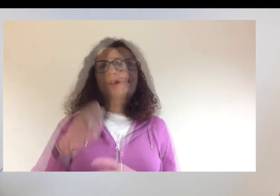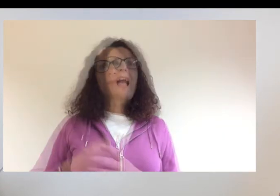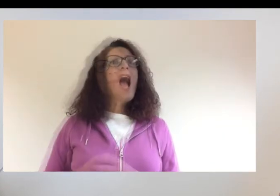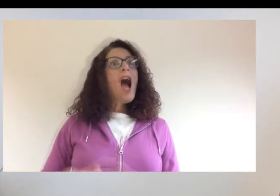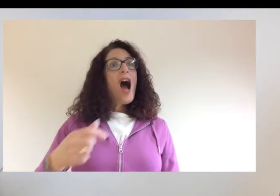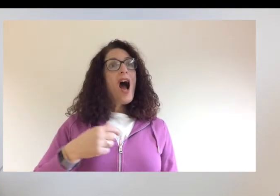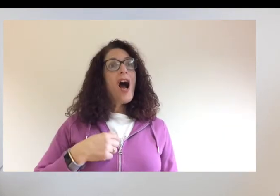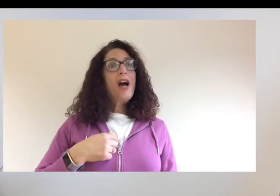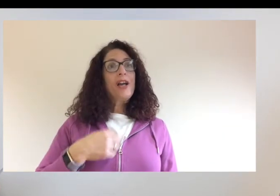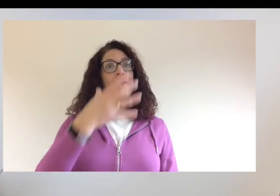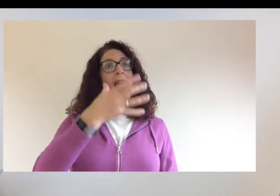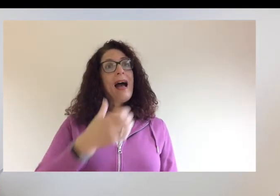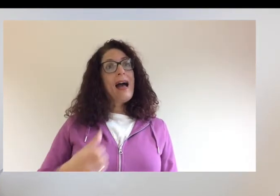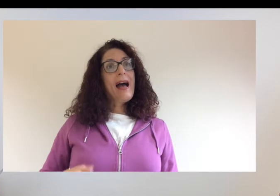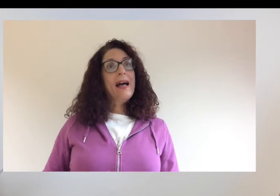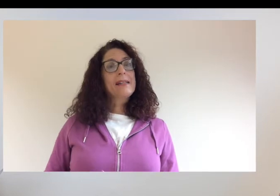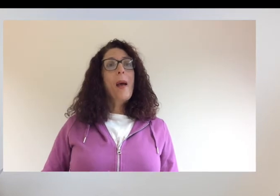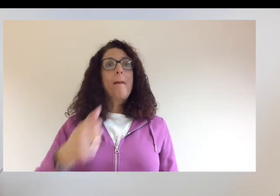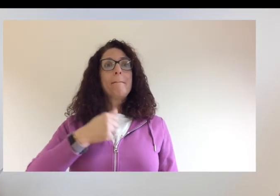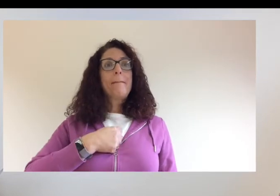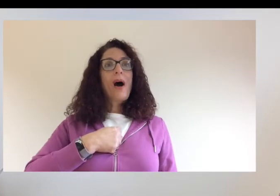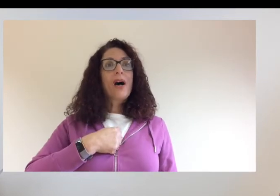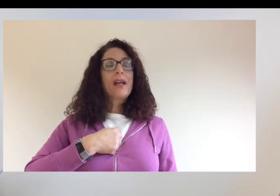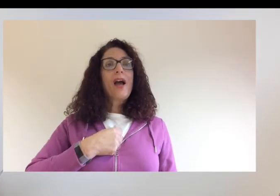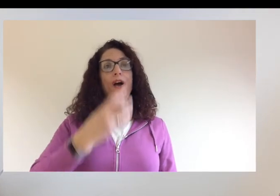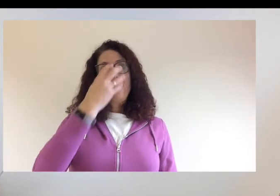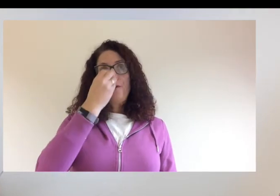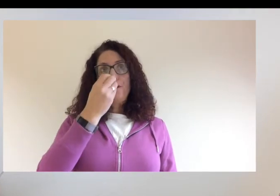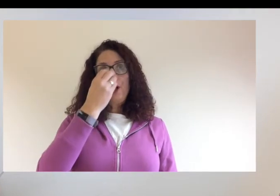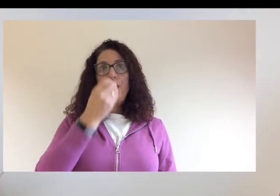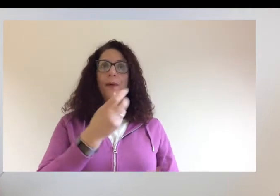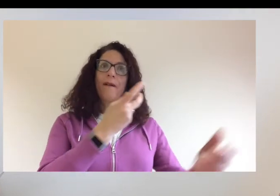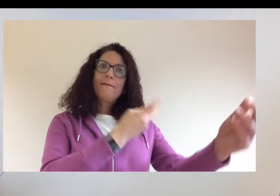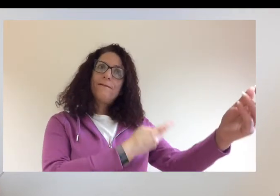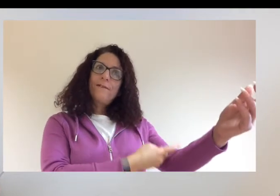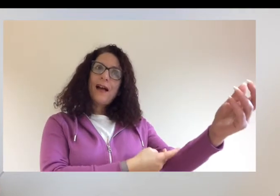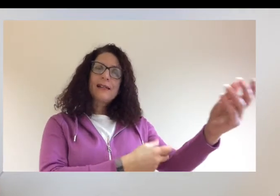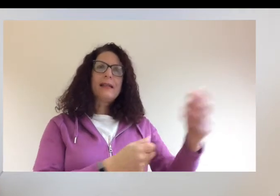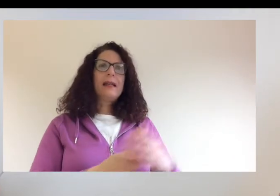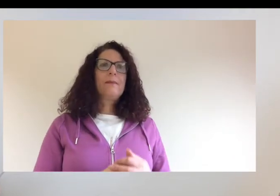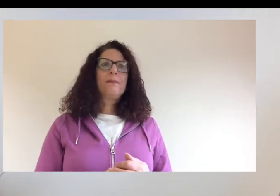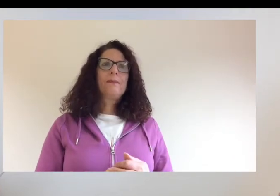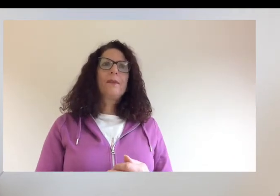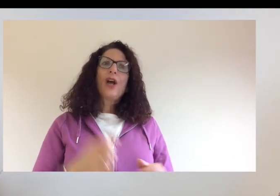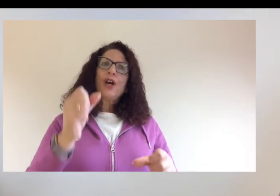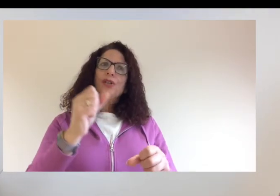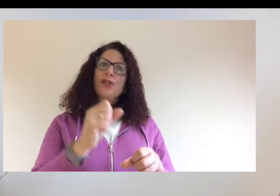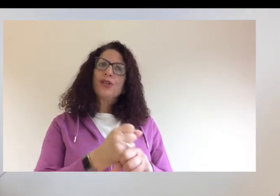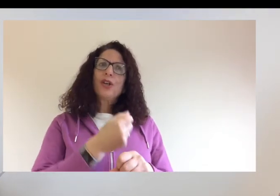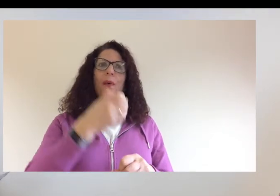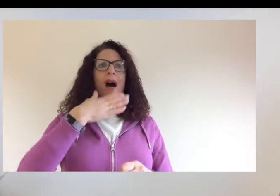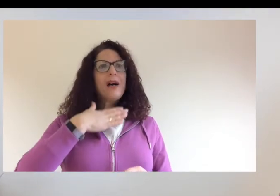I have had my flu vaccine. Do I need the coronavirus vaccine as well?